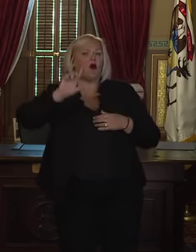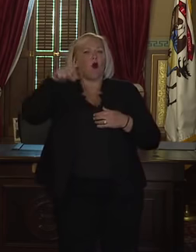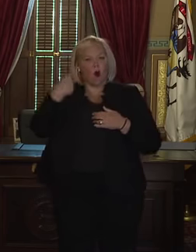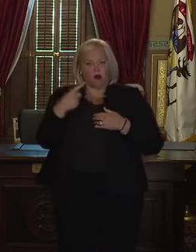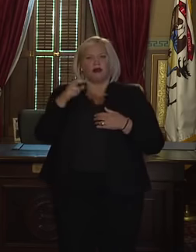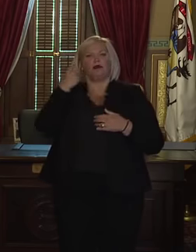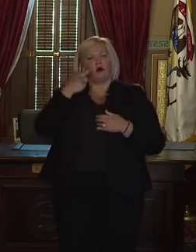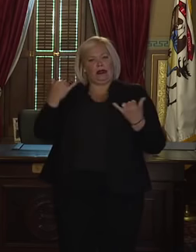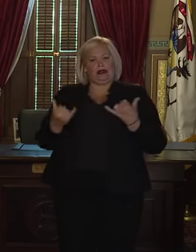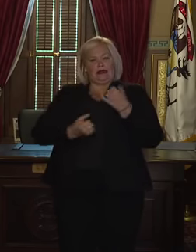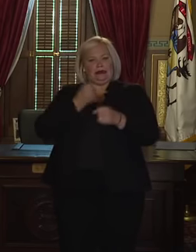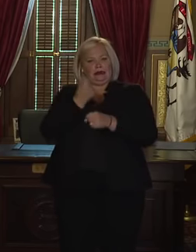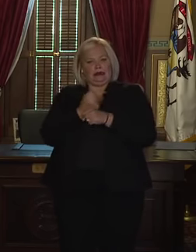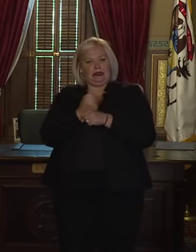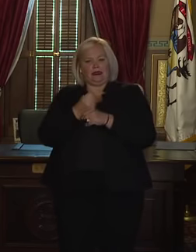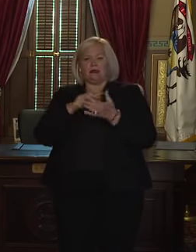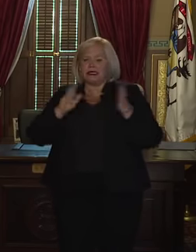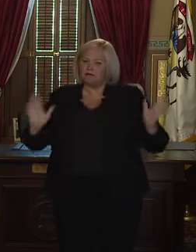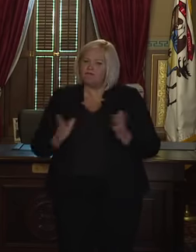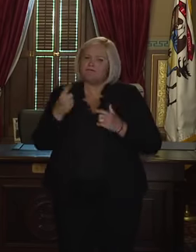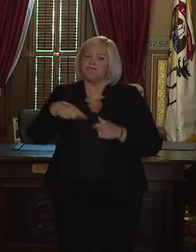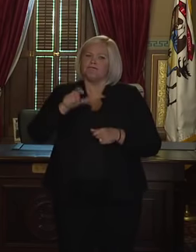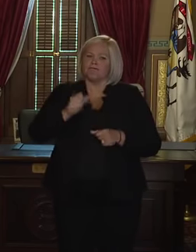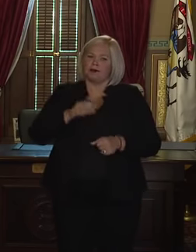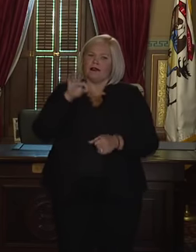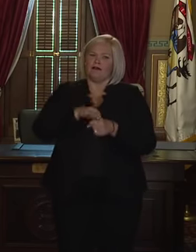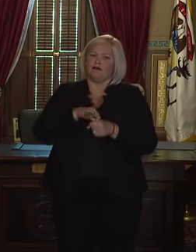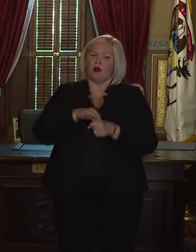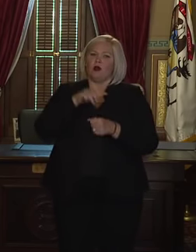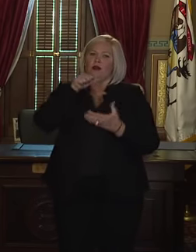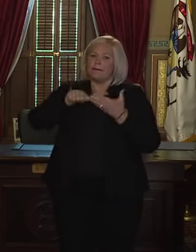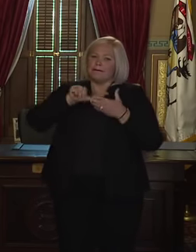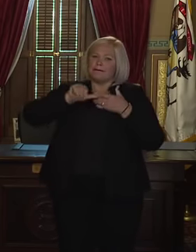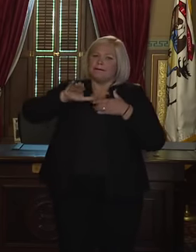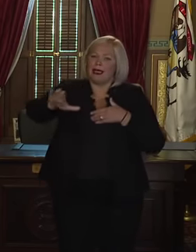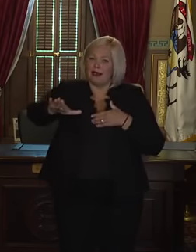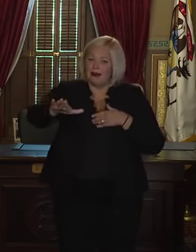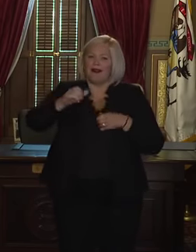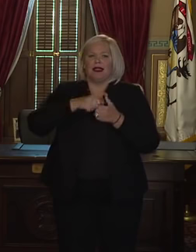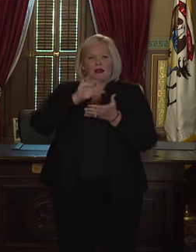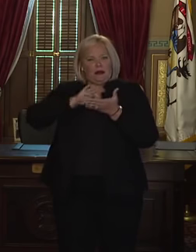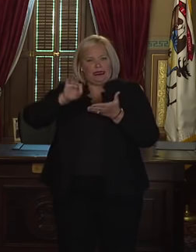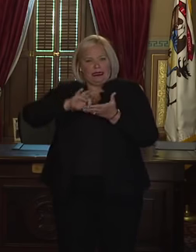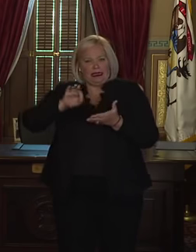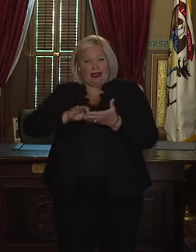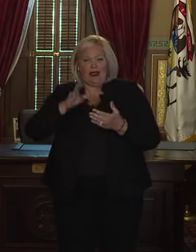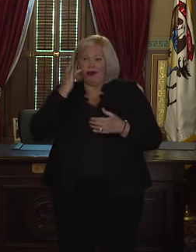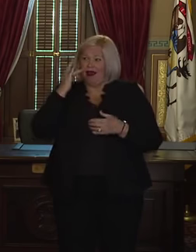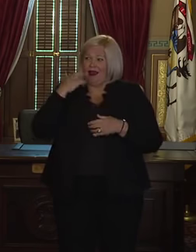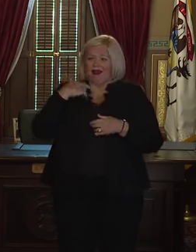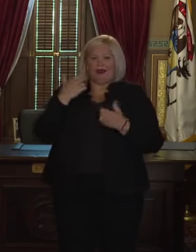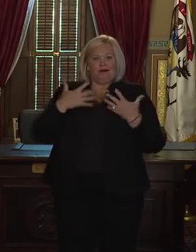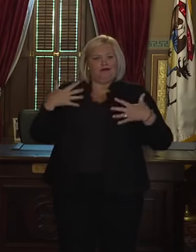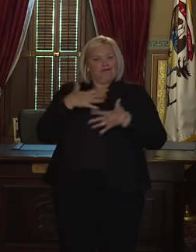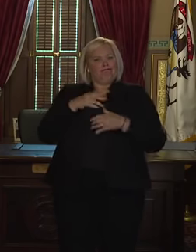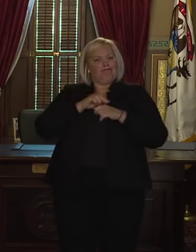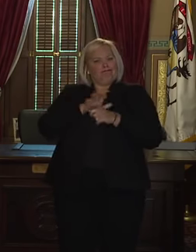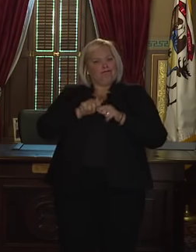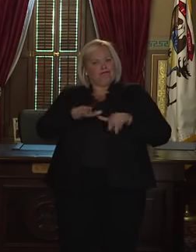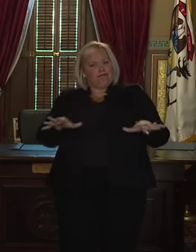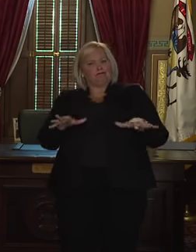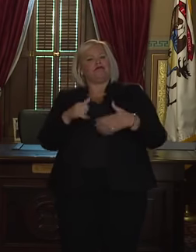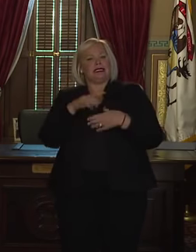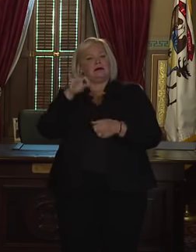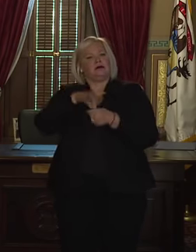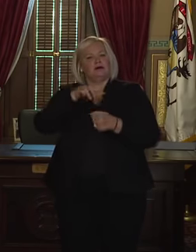of their constitutional right to vote absentee for the first time due to this pandemic. The bill ensures